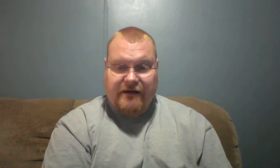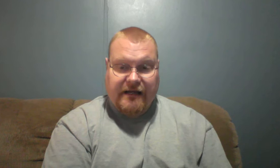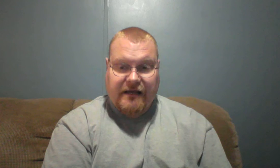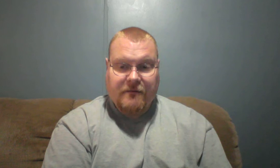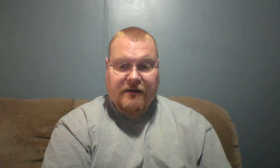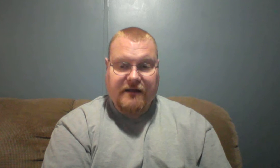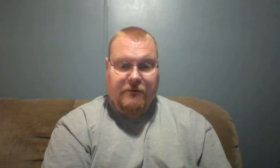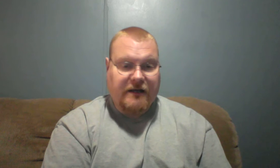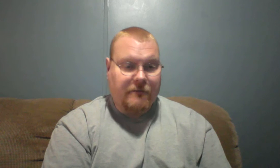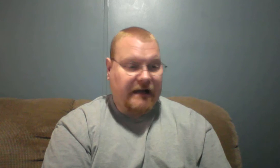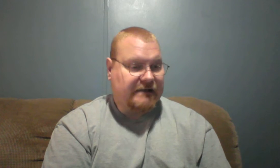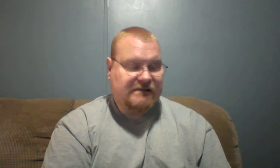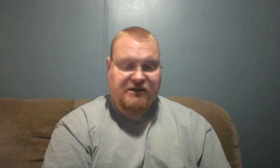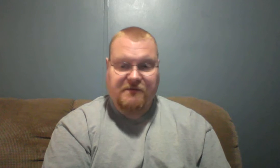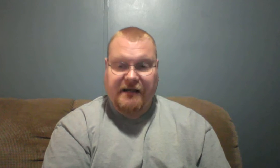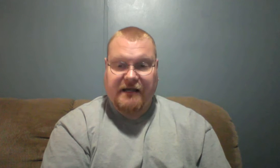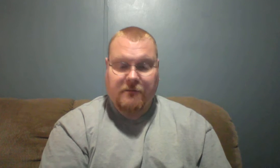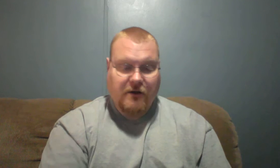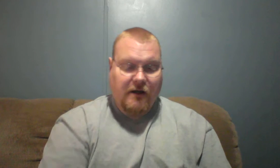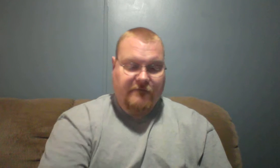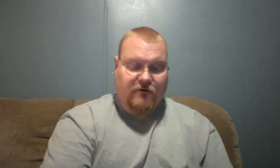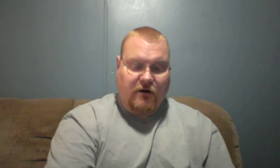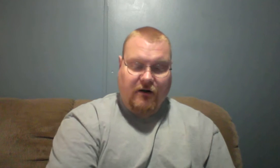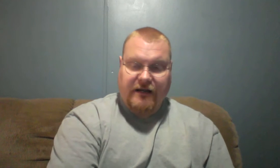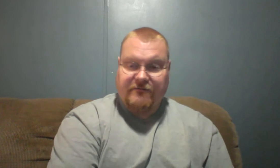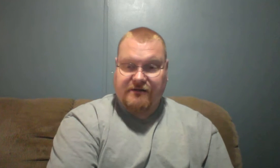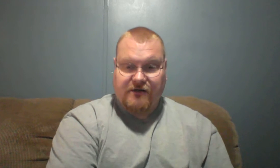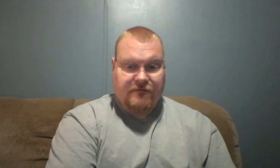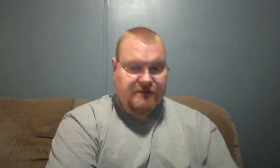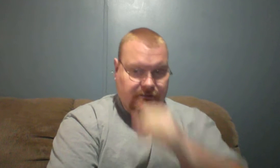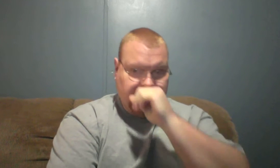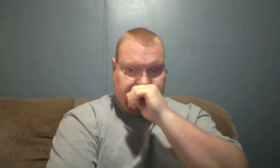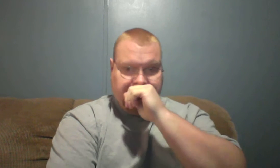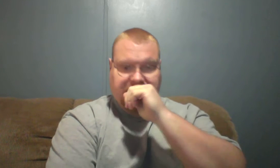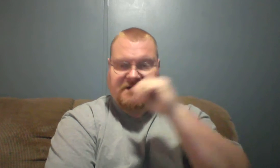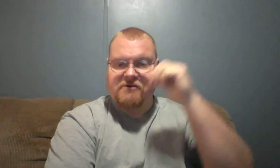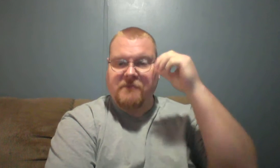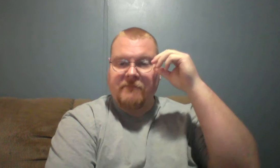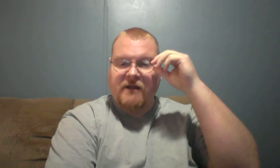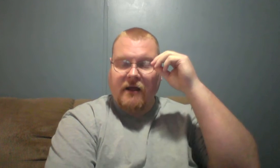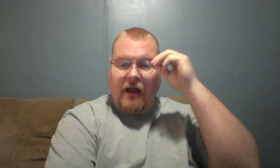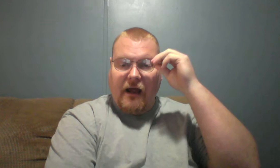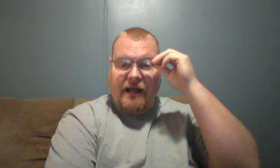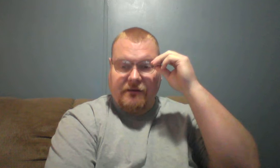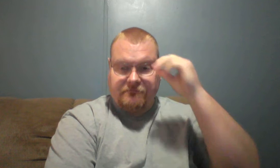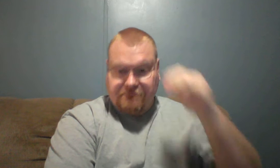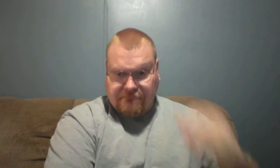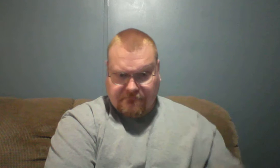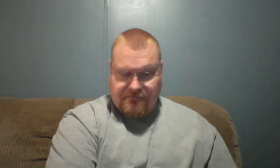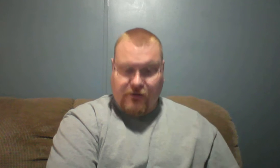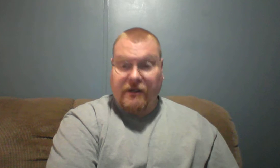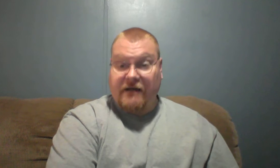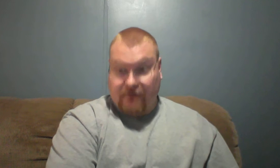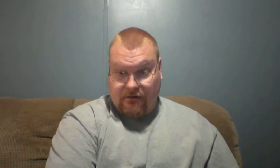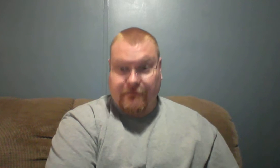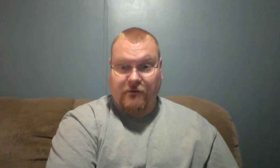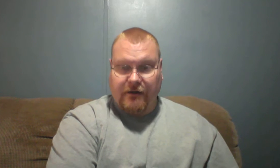a.m. Then we come back at 6 p.m. for our evening service. We have our midweek